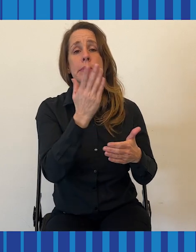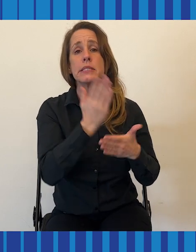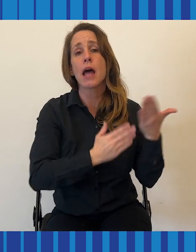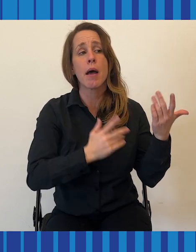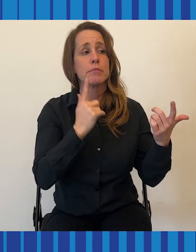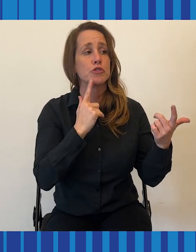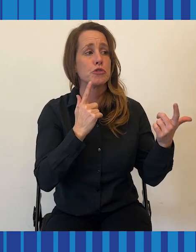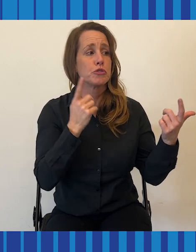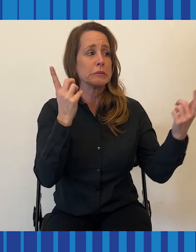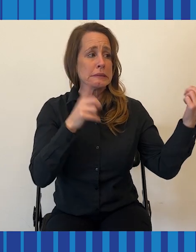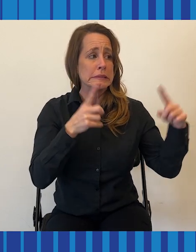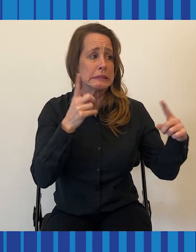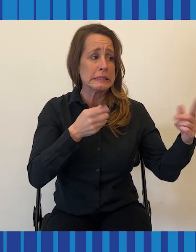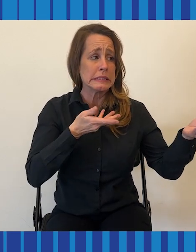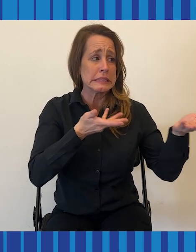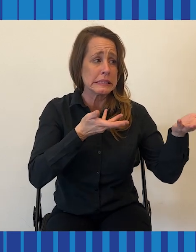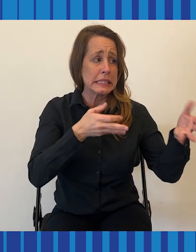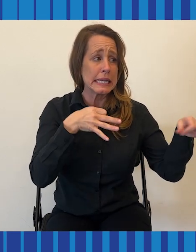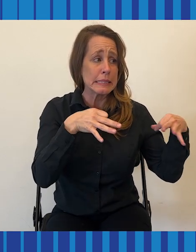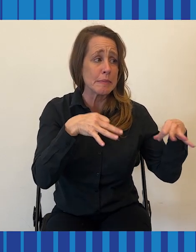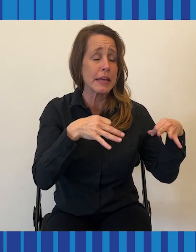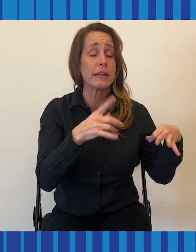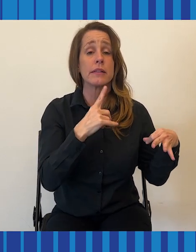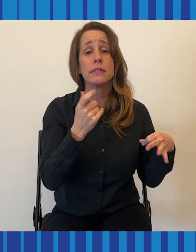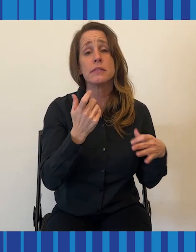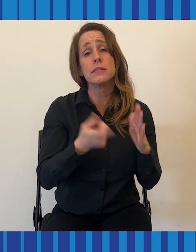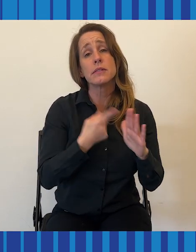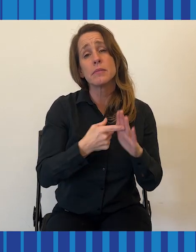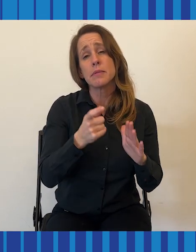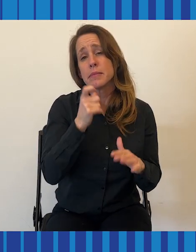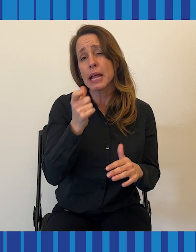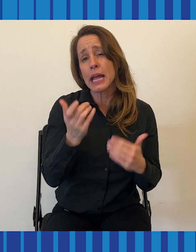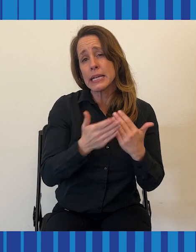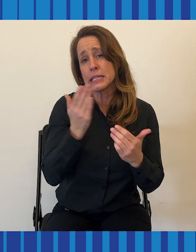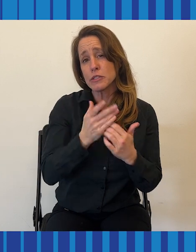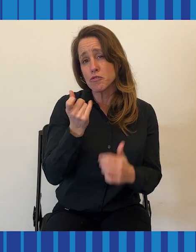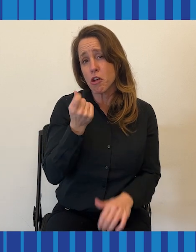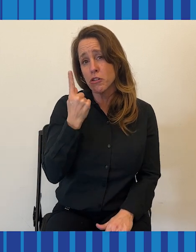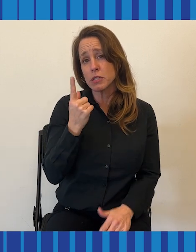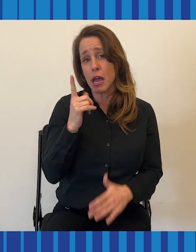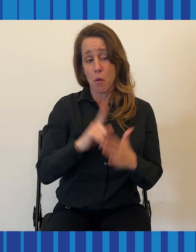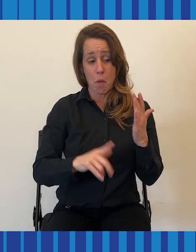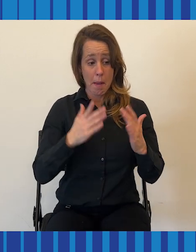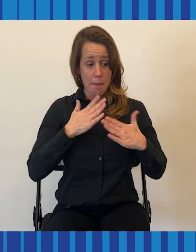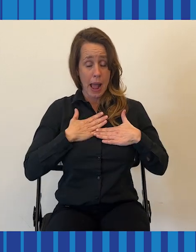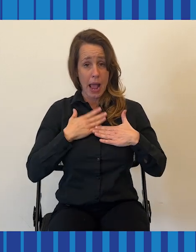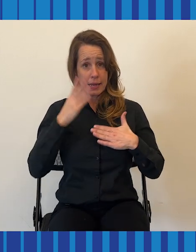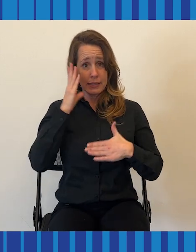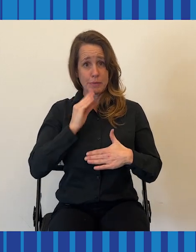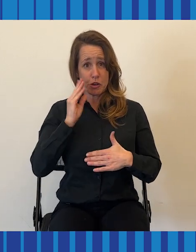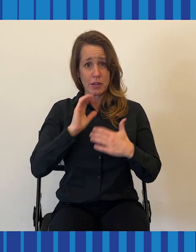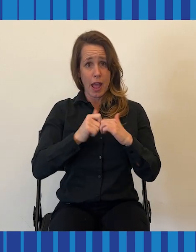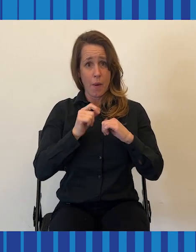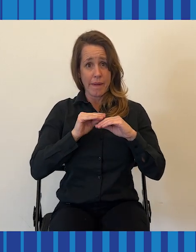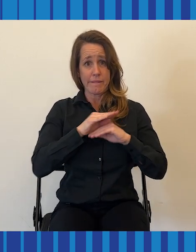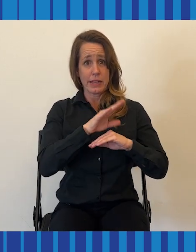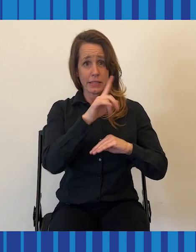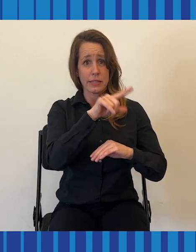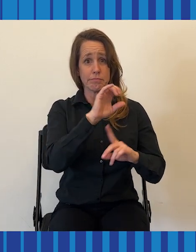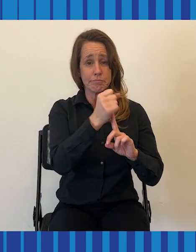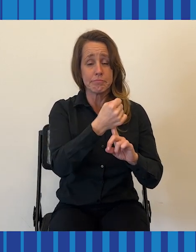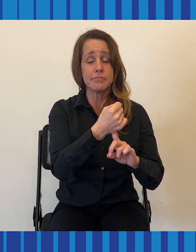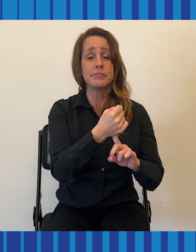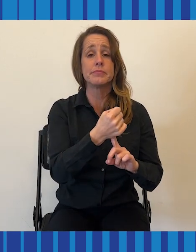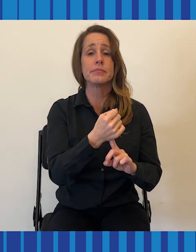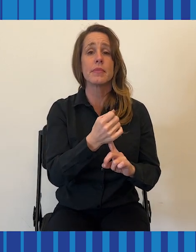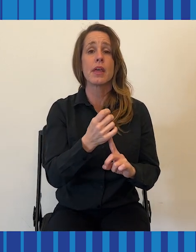I can't change. But there's a meeting in the middle somewhere. And we understand it's not easy to understand, to wrap your head around what we were experiencing,